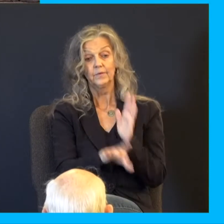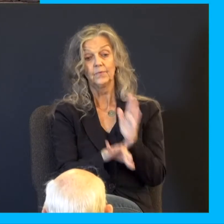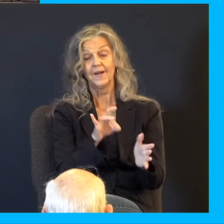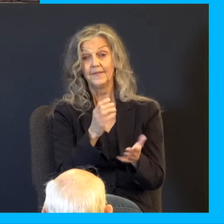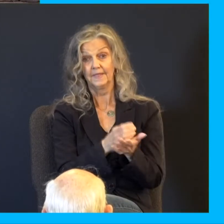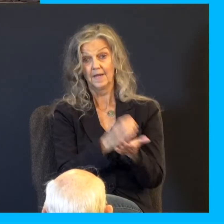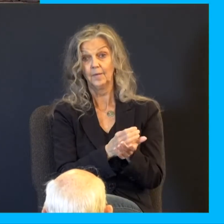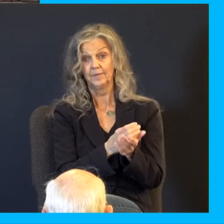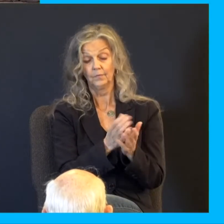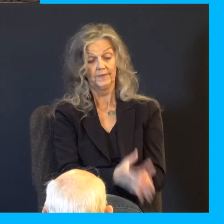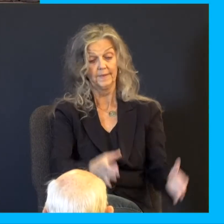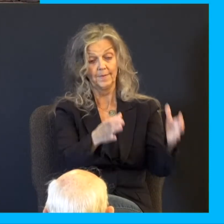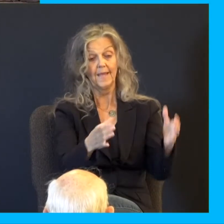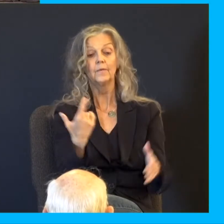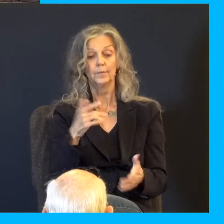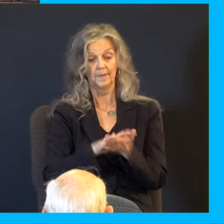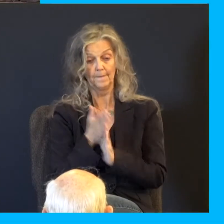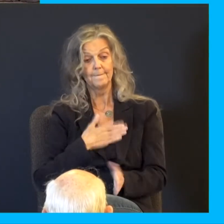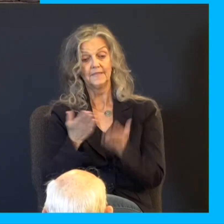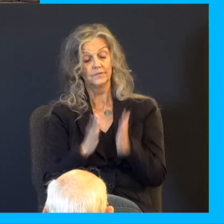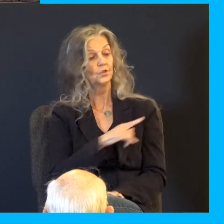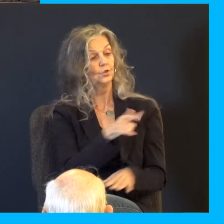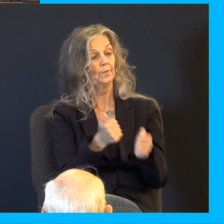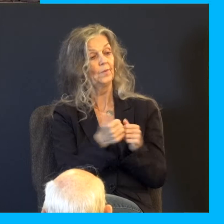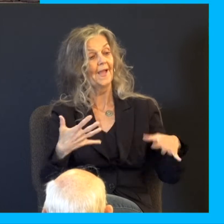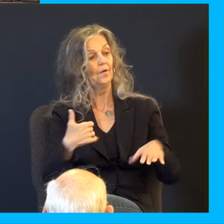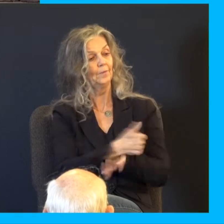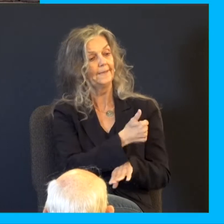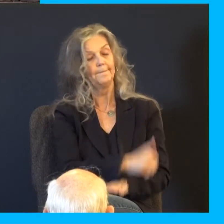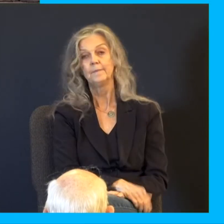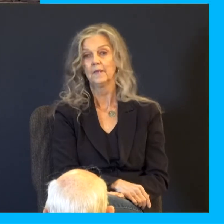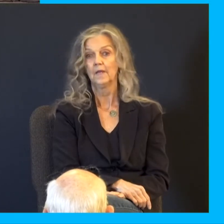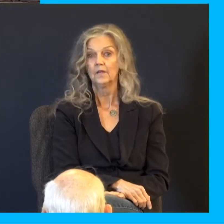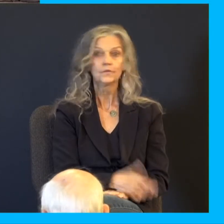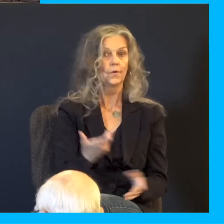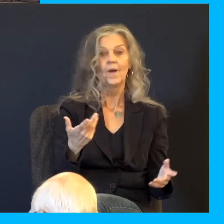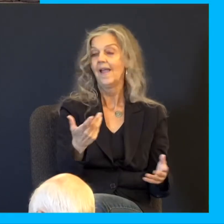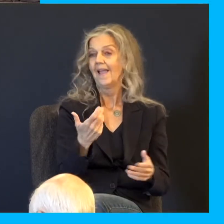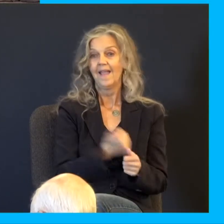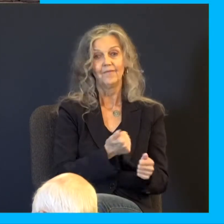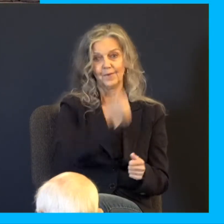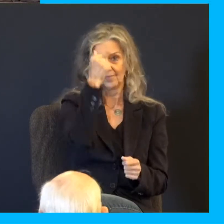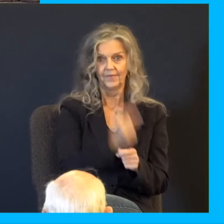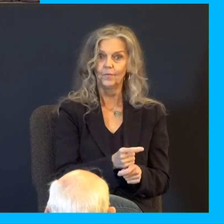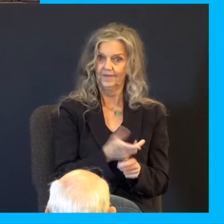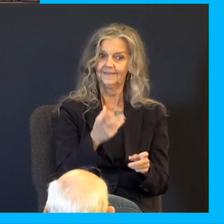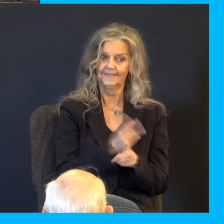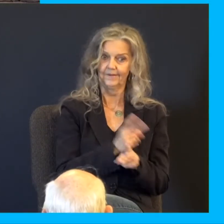be my servant, and you shall be blameless. And then they speedily took down, and they want to get this settled out quick, speedily took down every